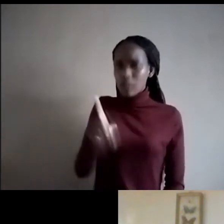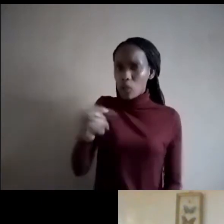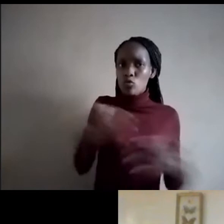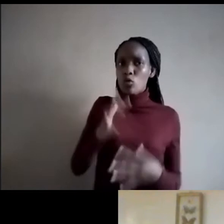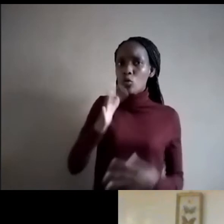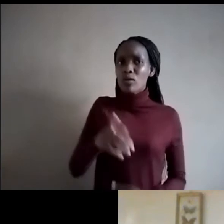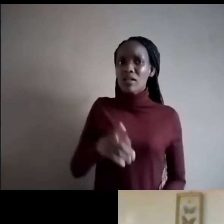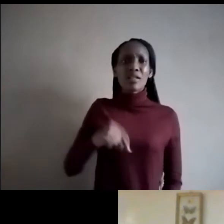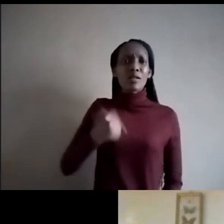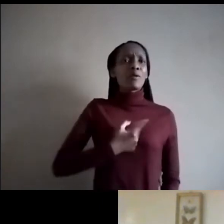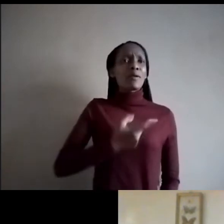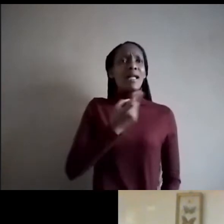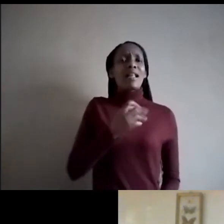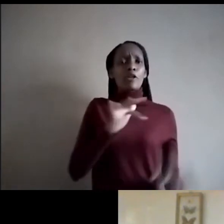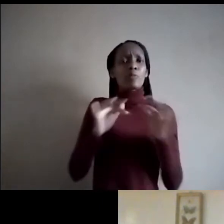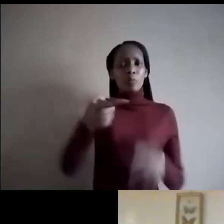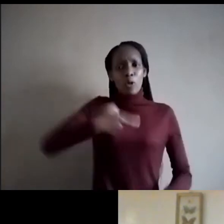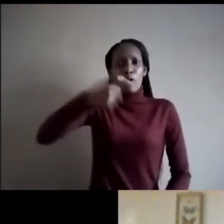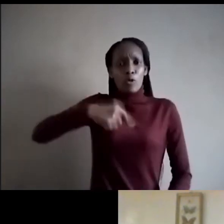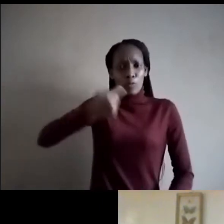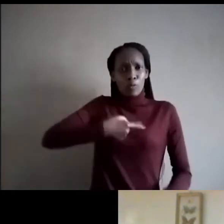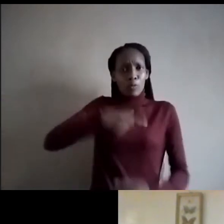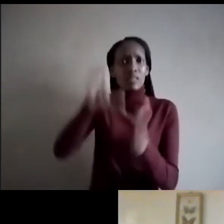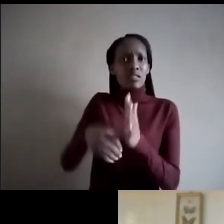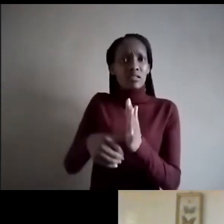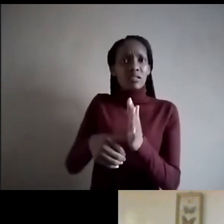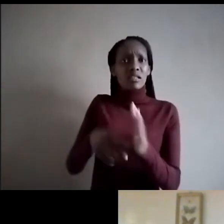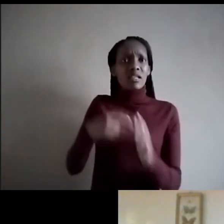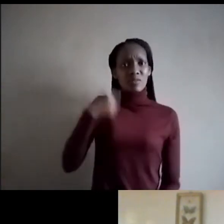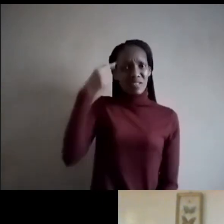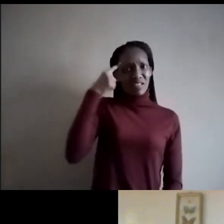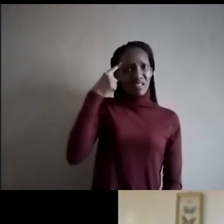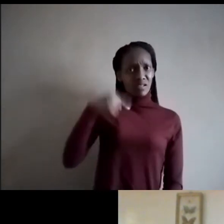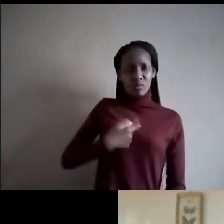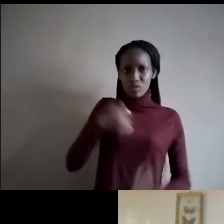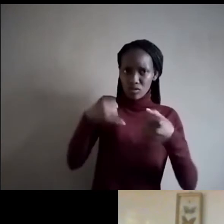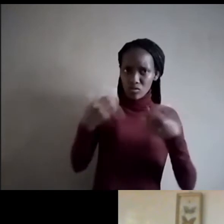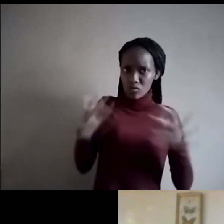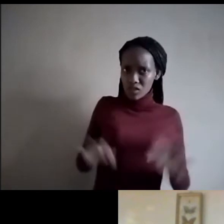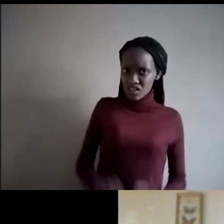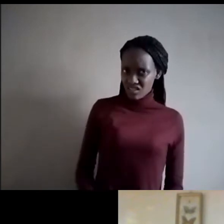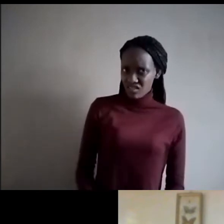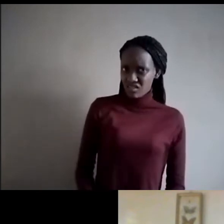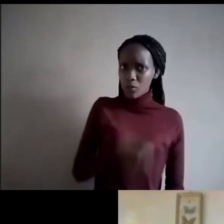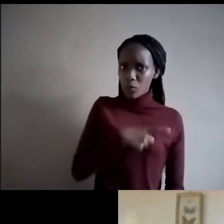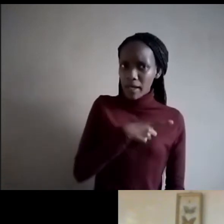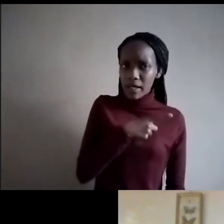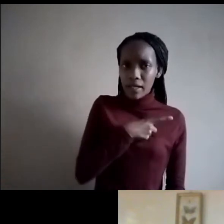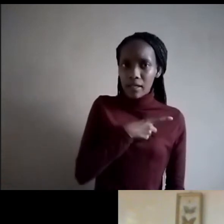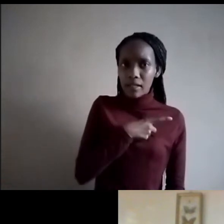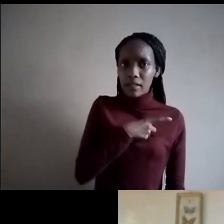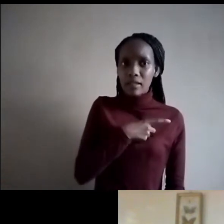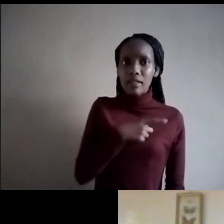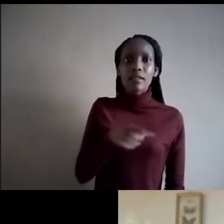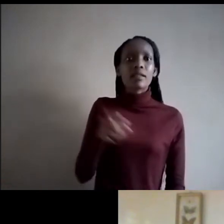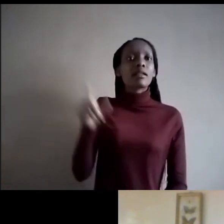disabled and still think that we have been introduced? I'm telling you, society would never take it if you